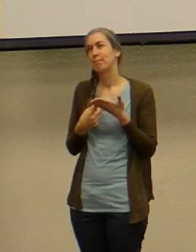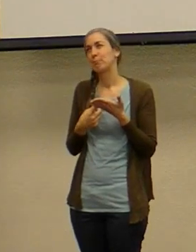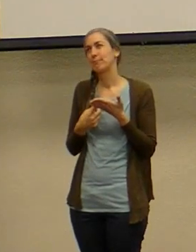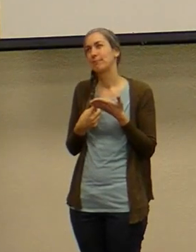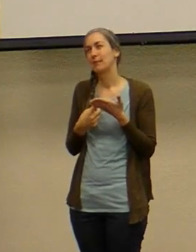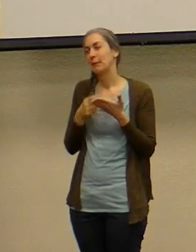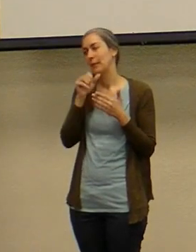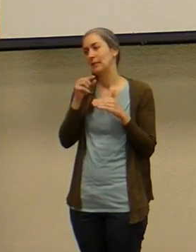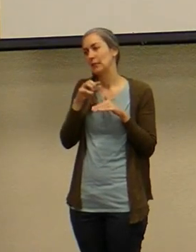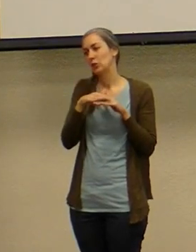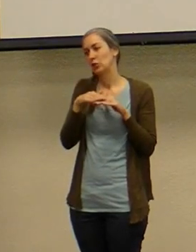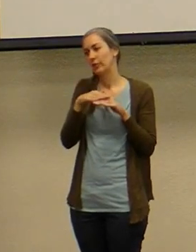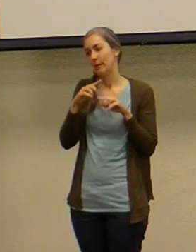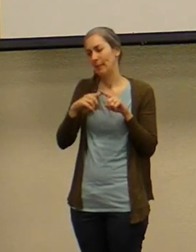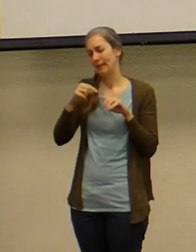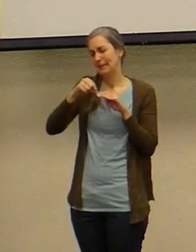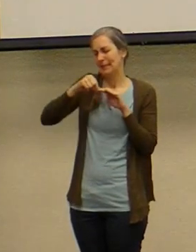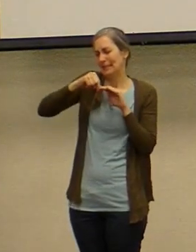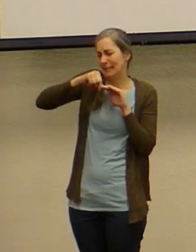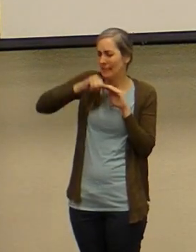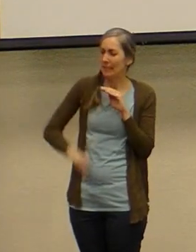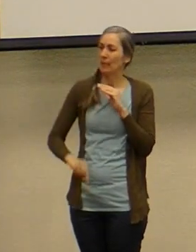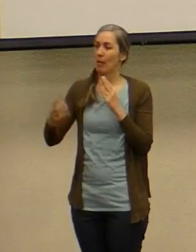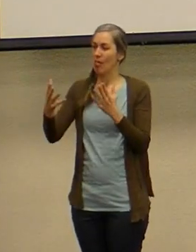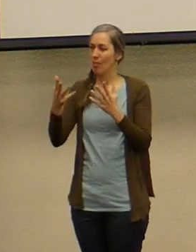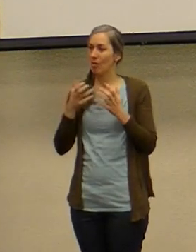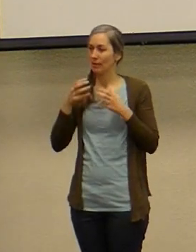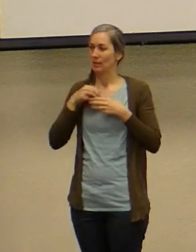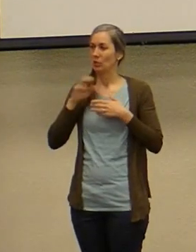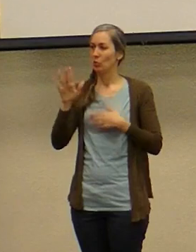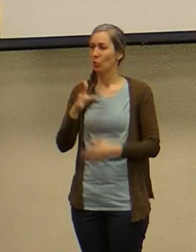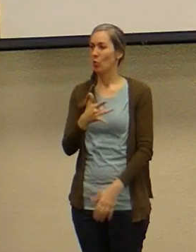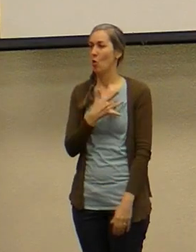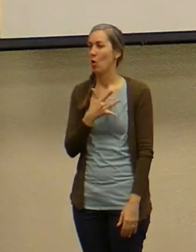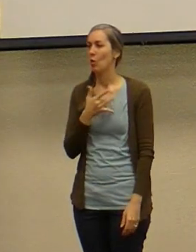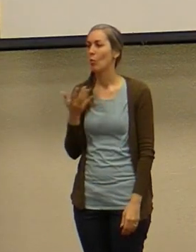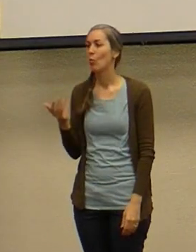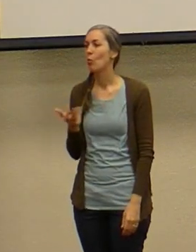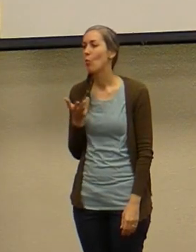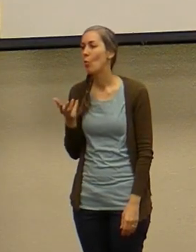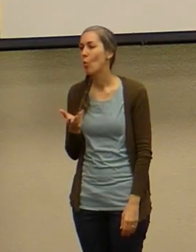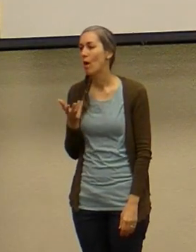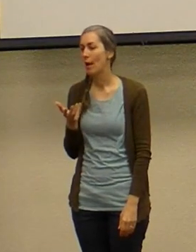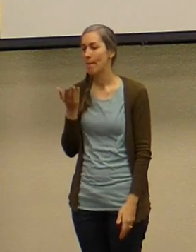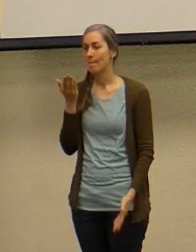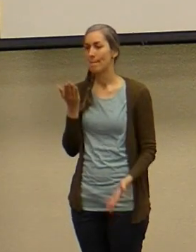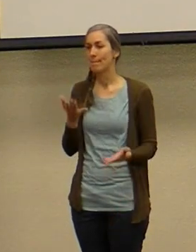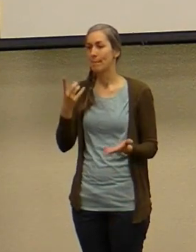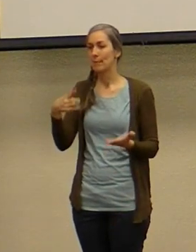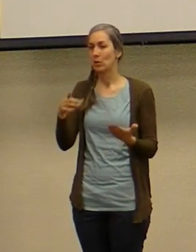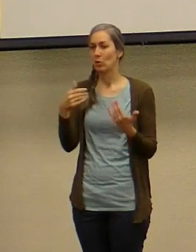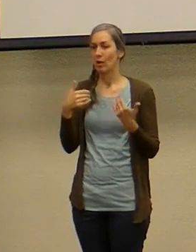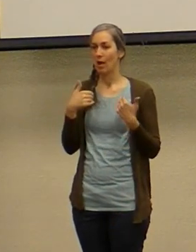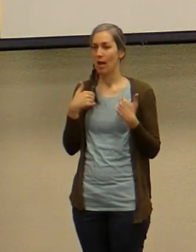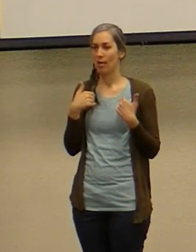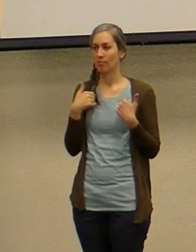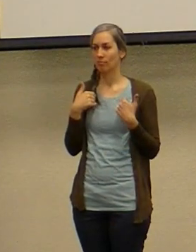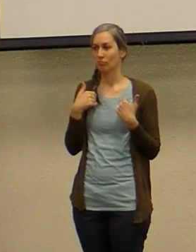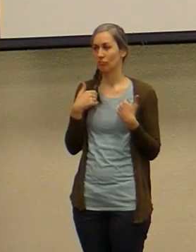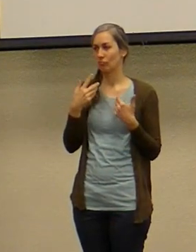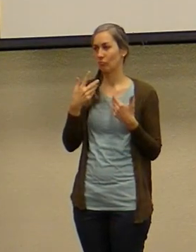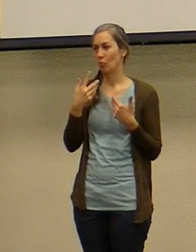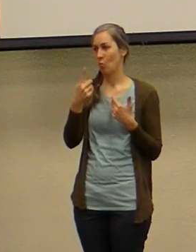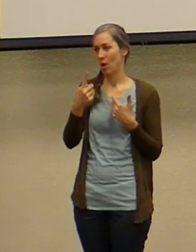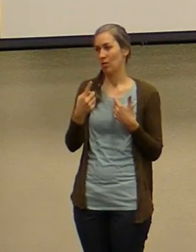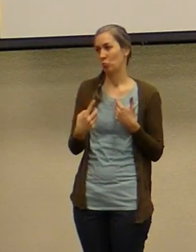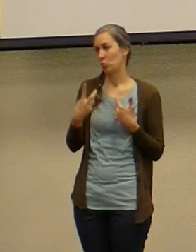like the surface level the deep longings of your heart maybe you in a sense had one or both parents physically